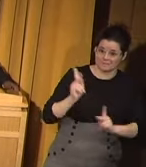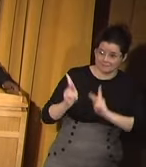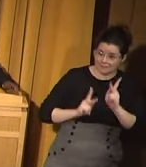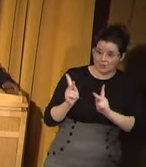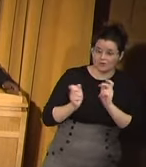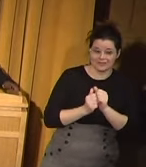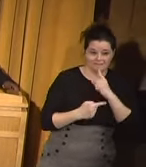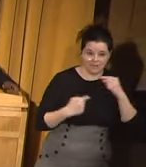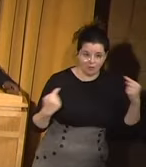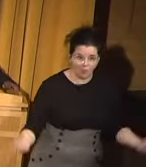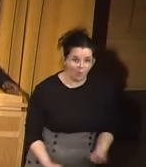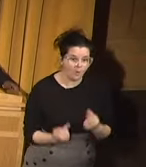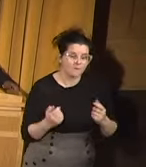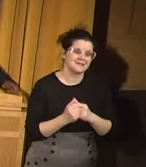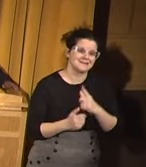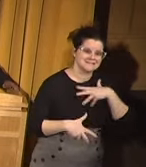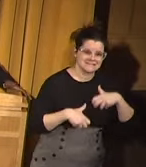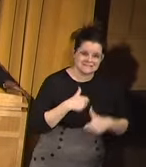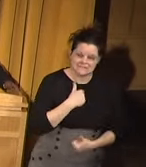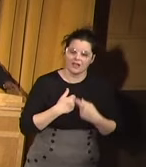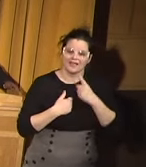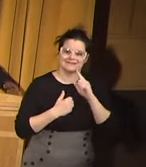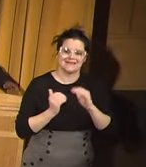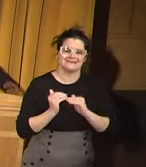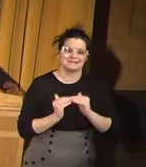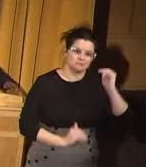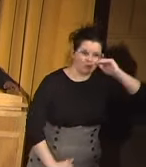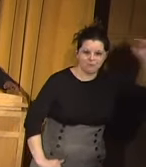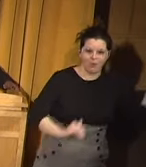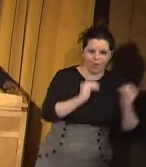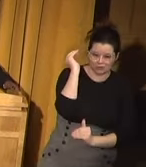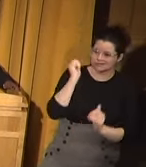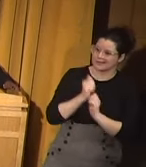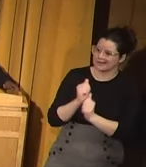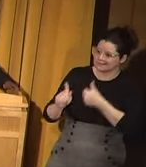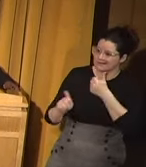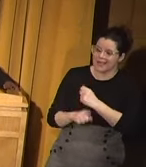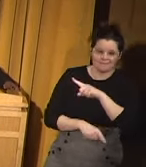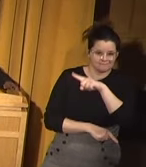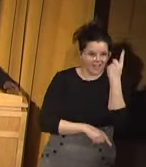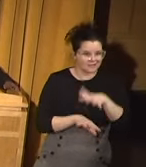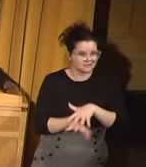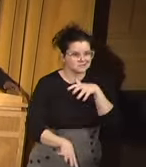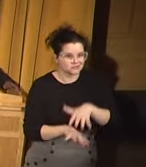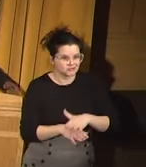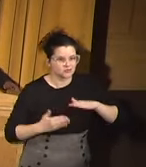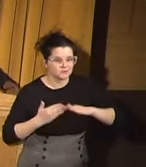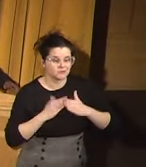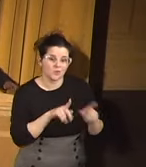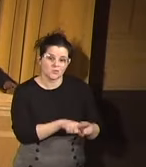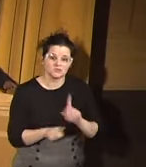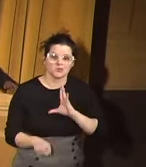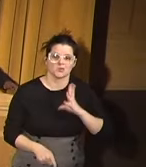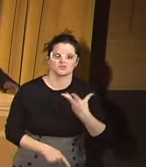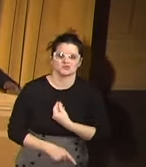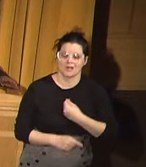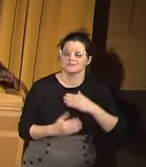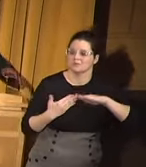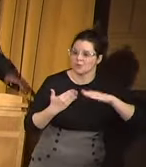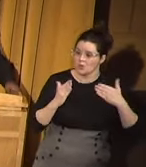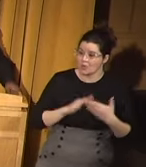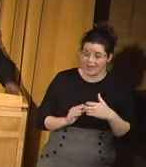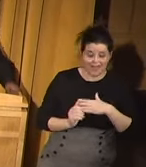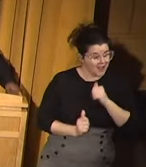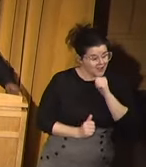have been harmed, who have been hurt, disproportionately of Black and Indigenous communities and our trans communities. If I